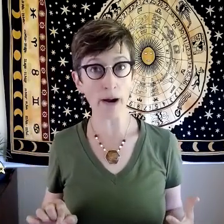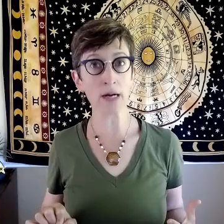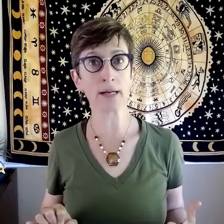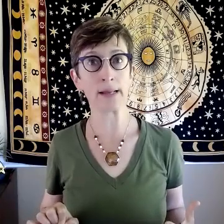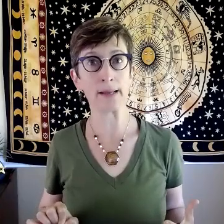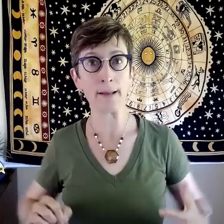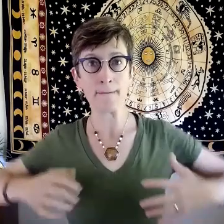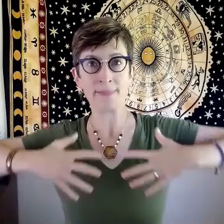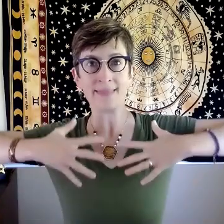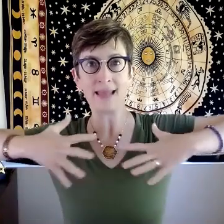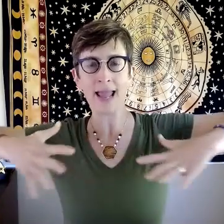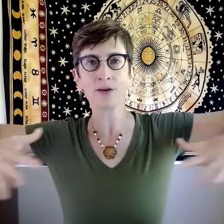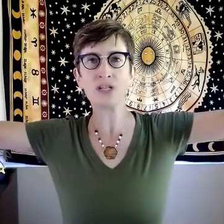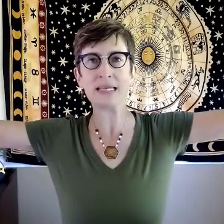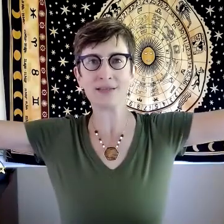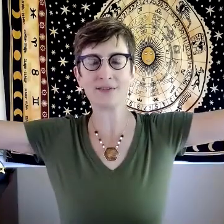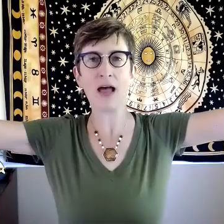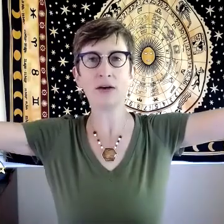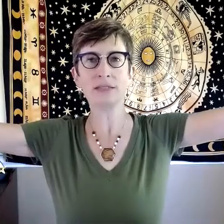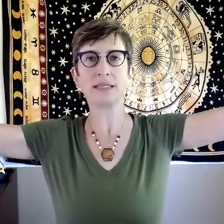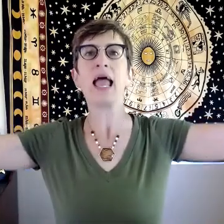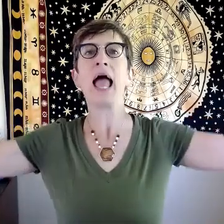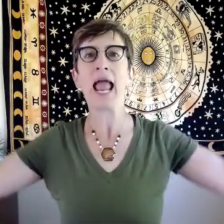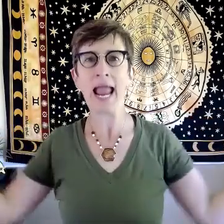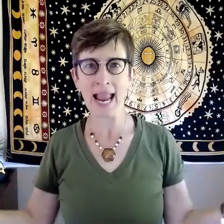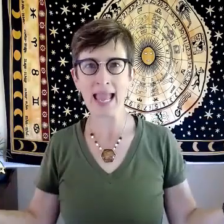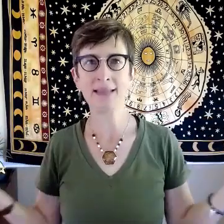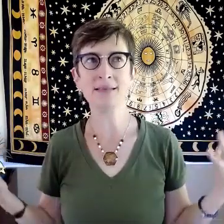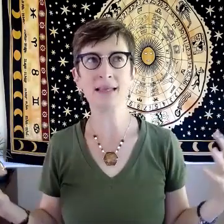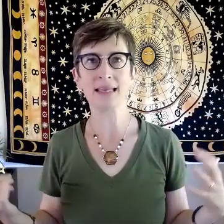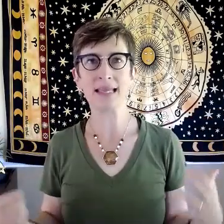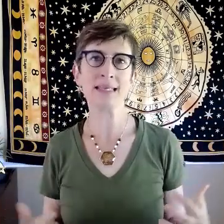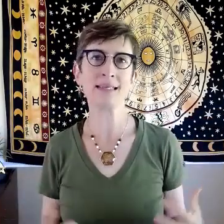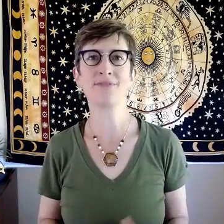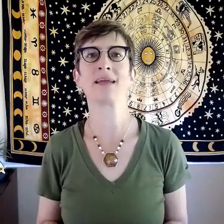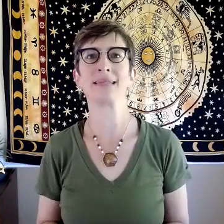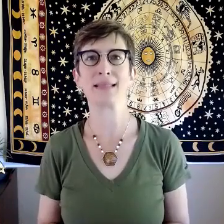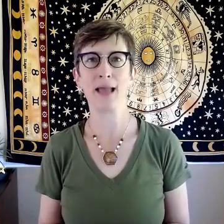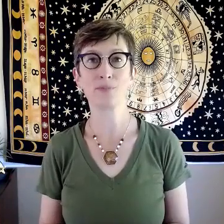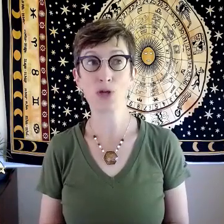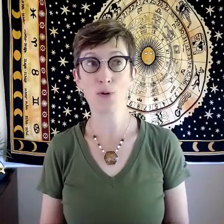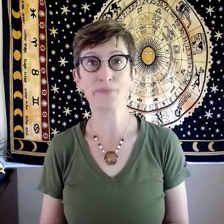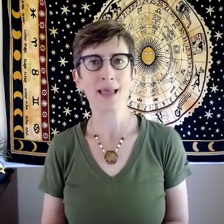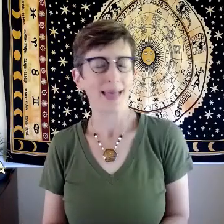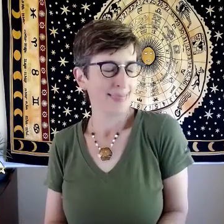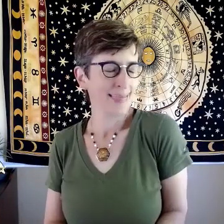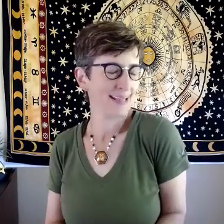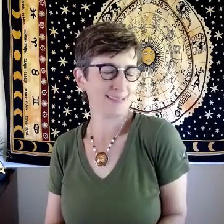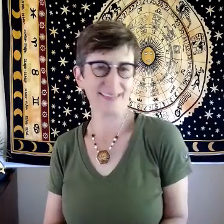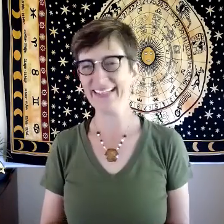that energy is felt and it is affecting them so that's what